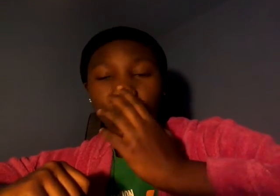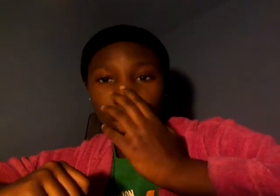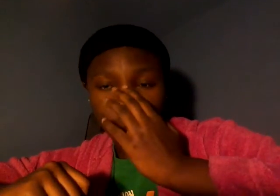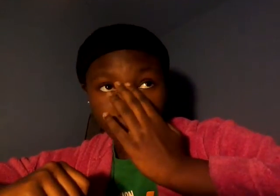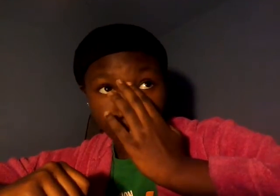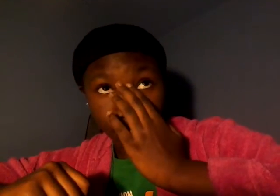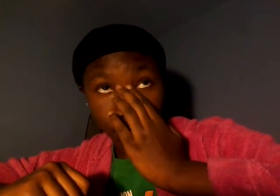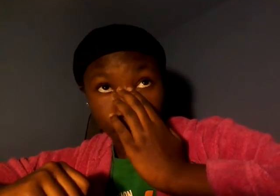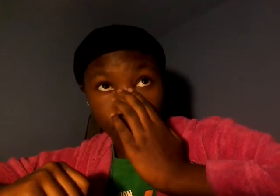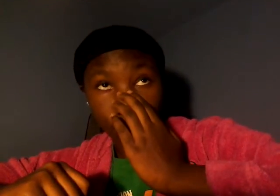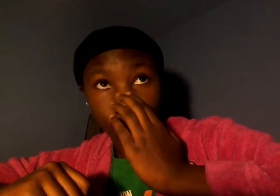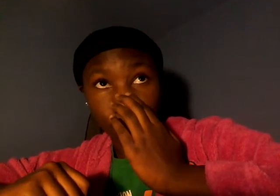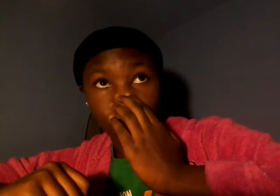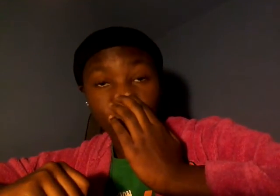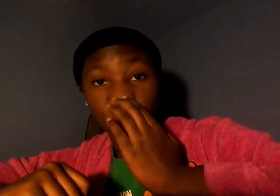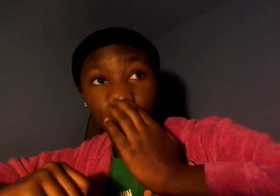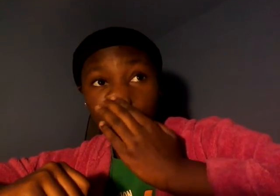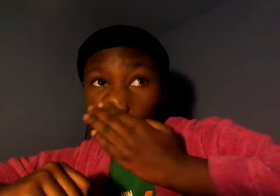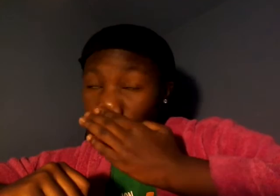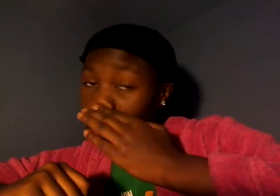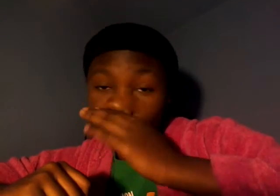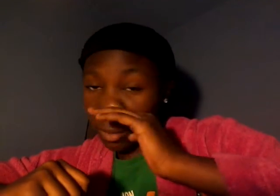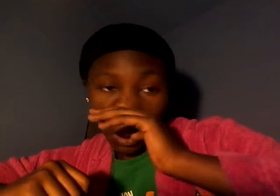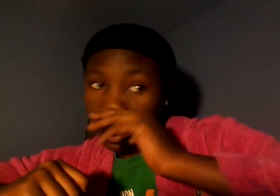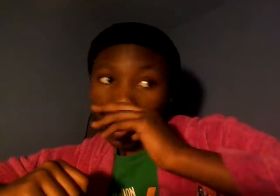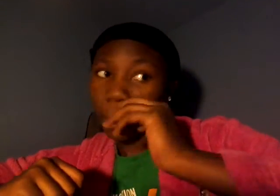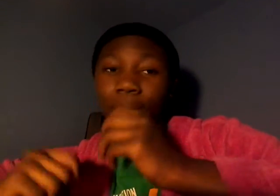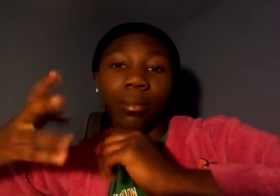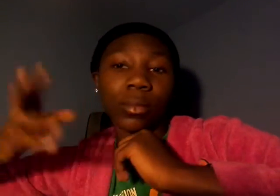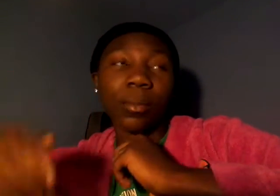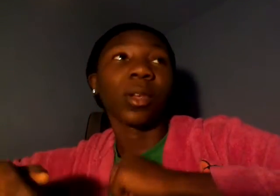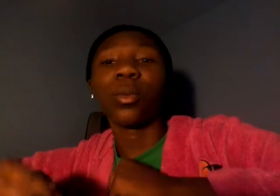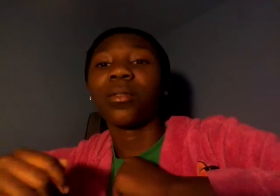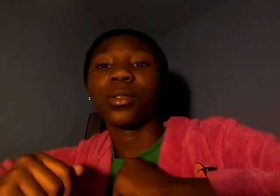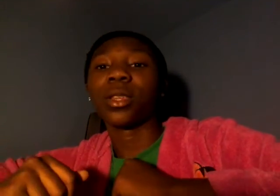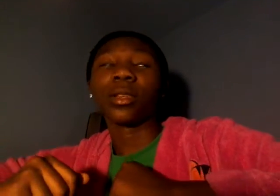think two days ago was thanksgiving depending on whenever you see this